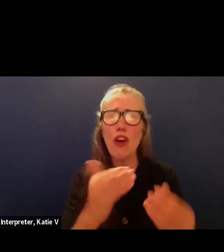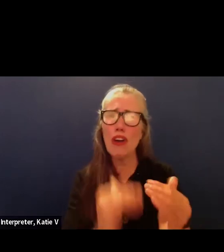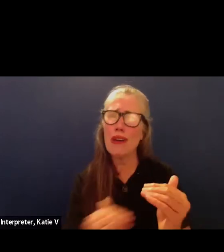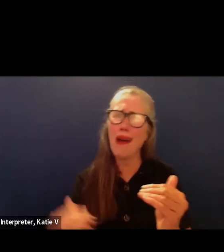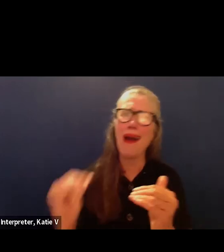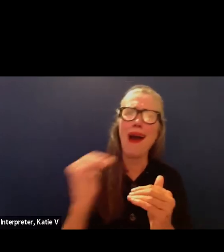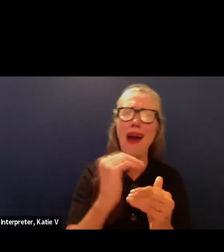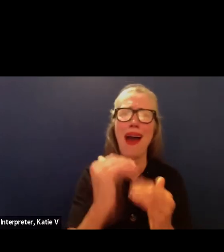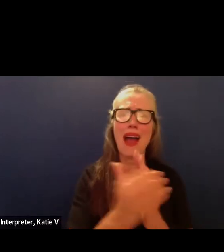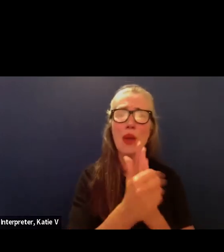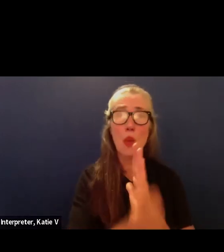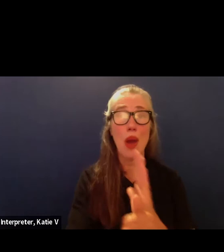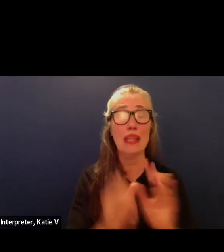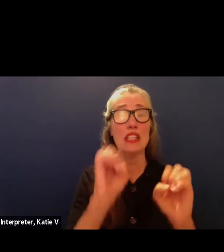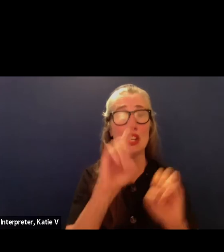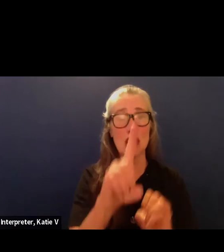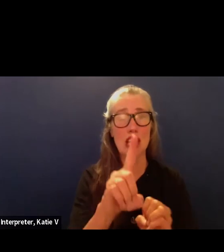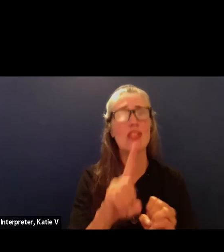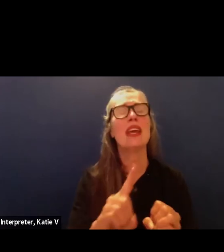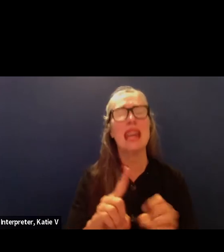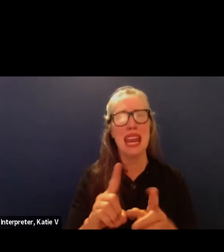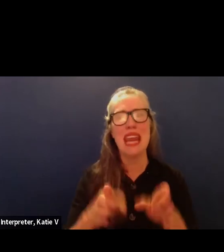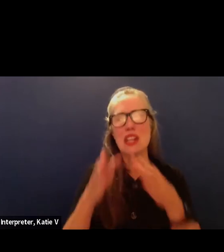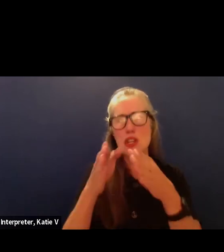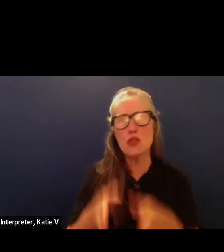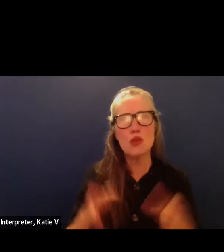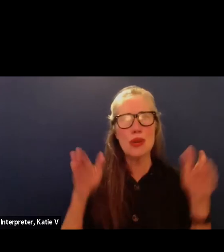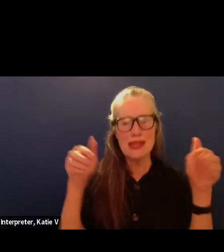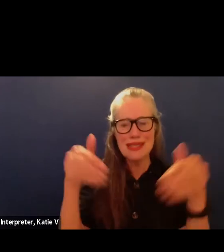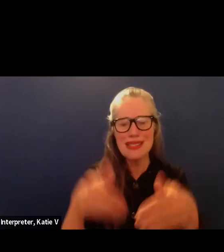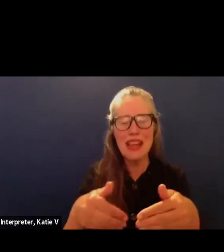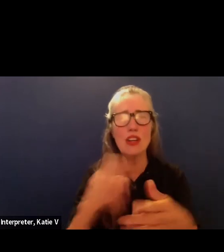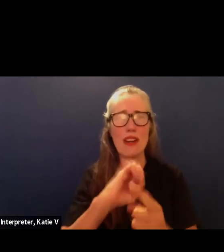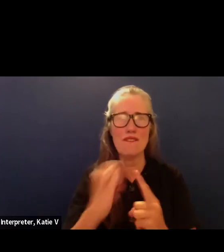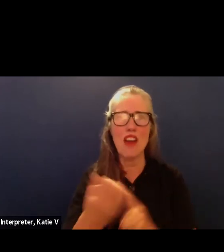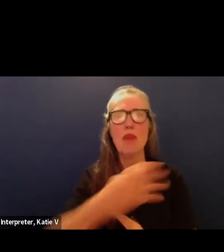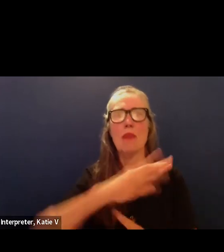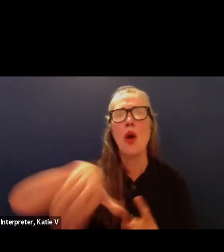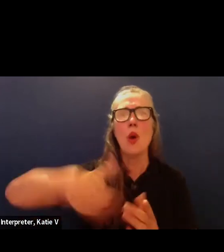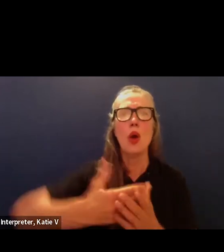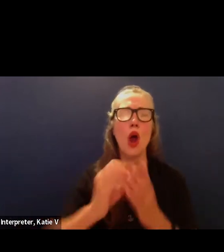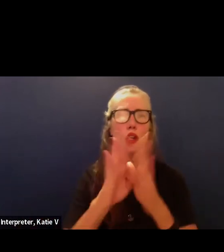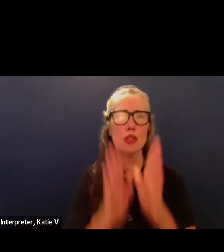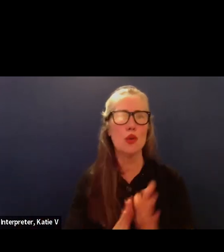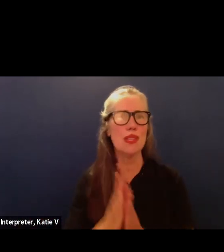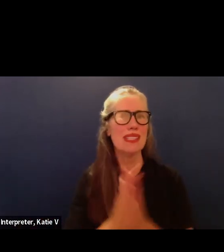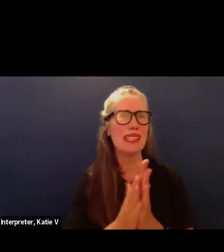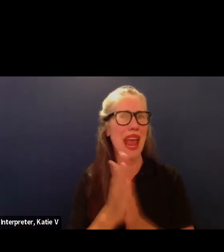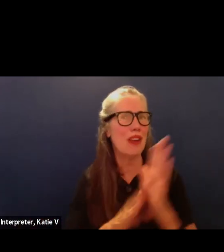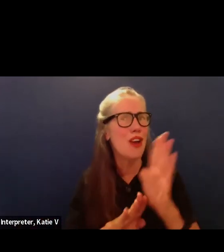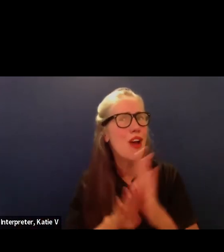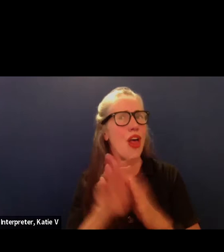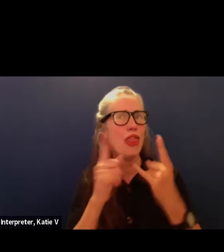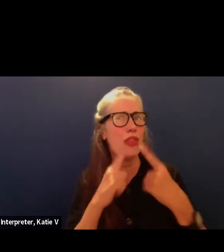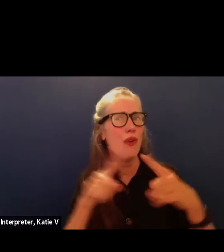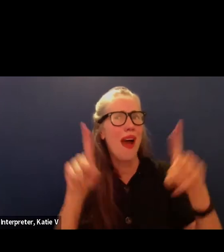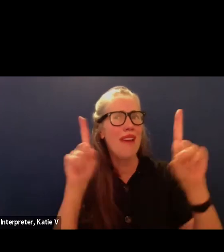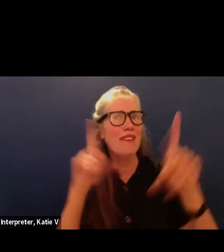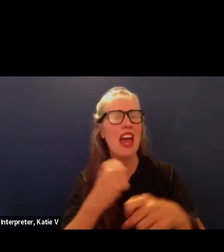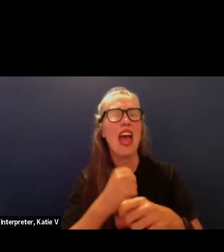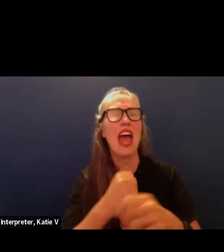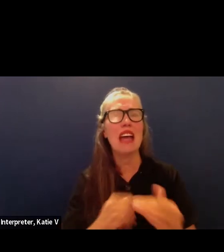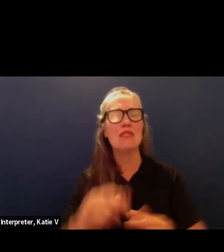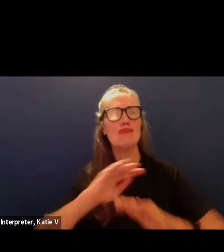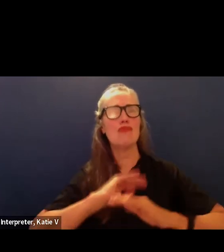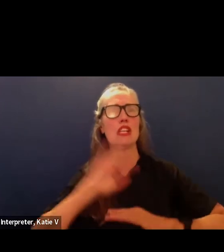student-centered environment where all students can thrive and reach their full potential lastly i just want to thank you for providing